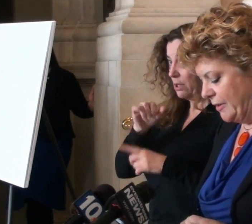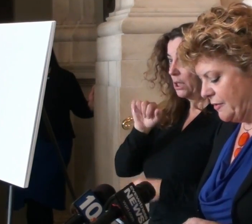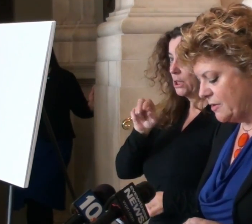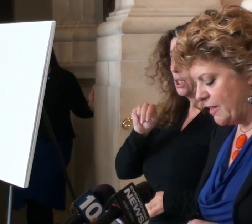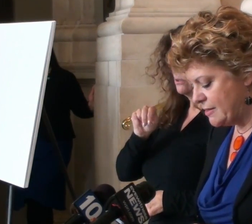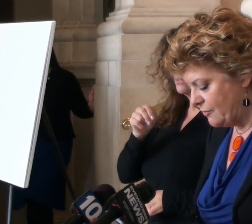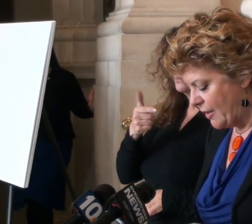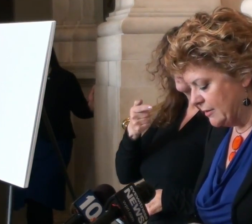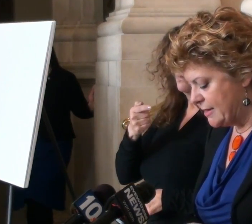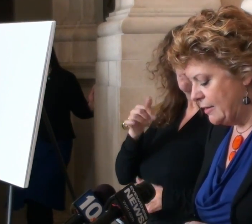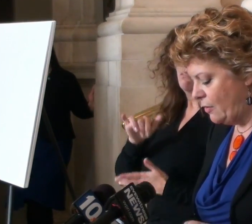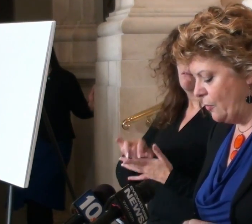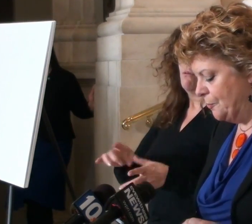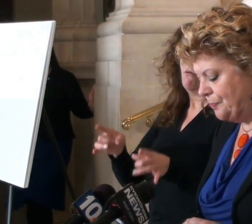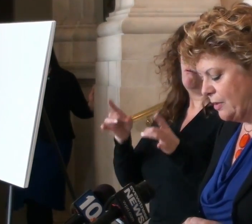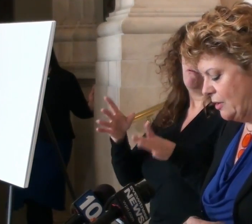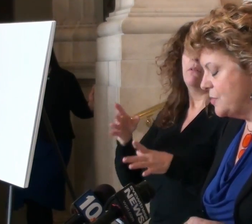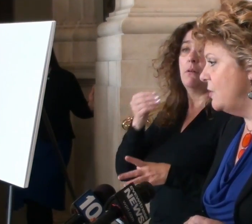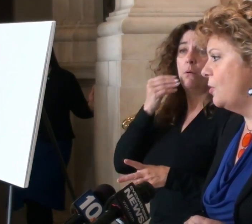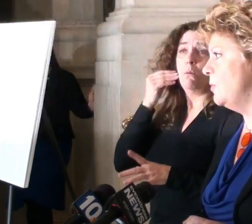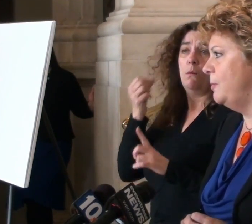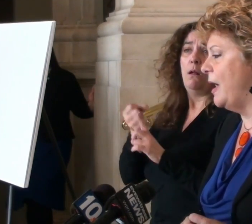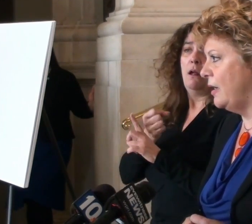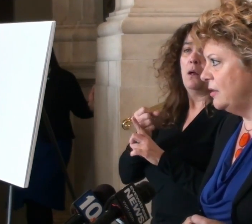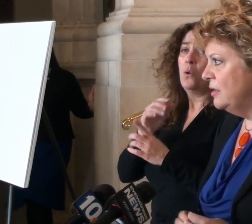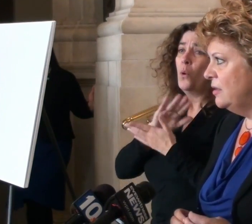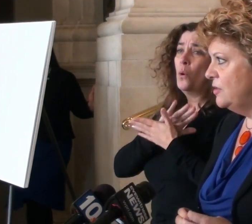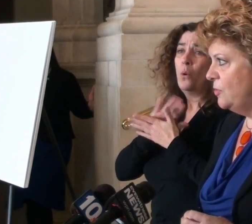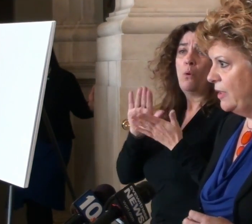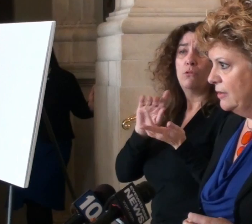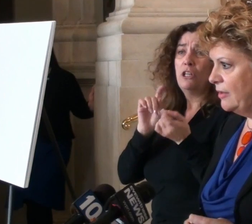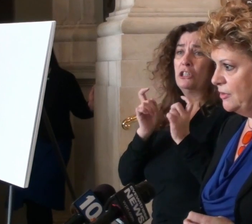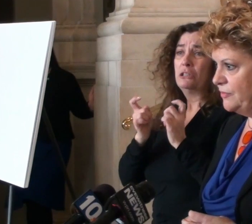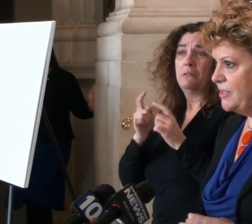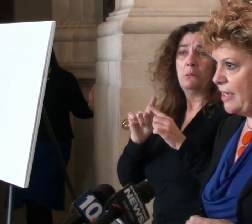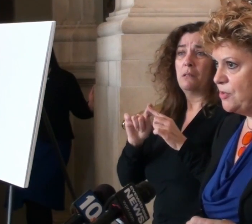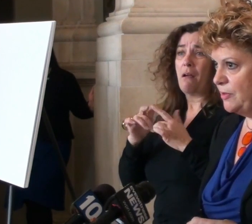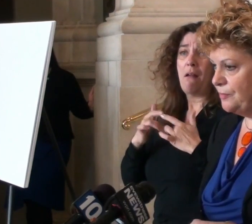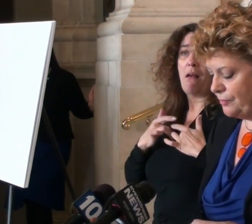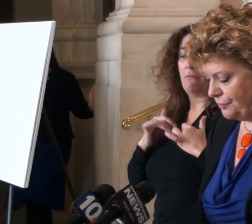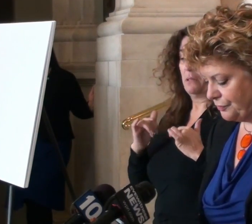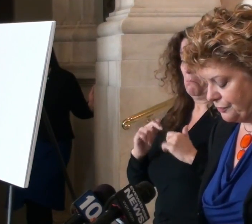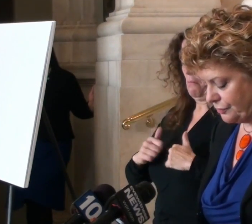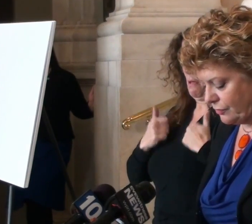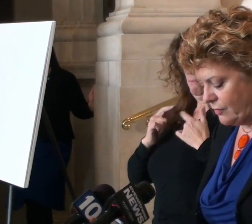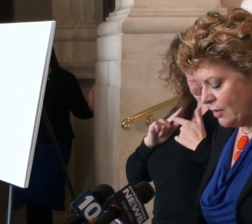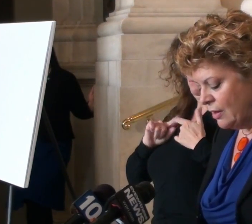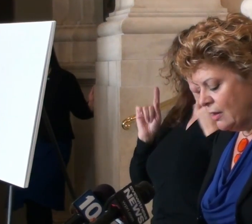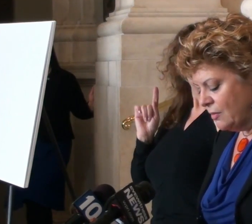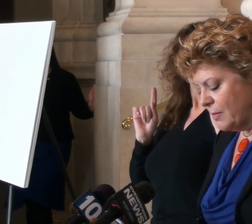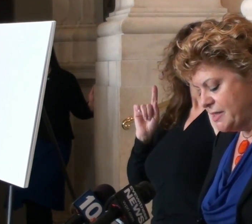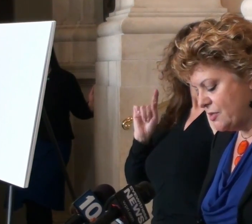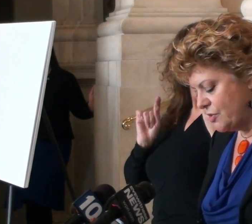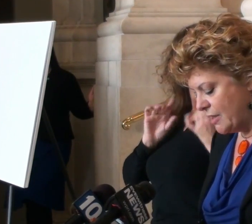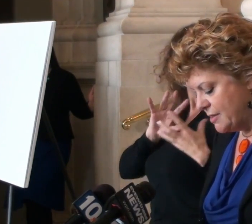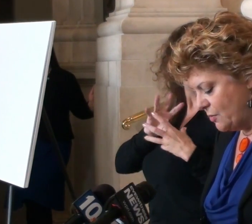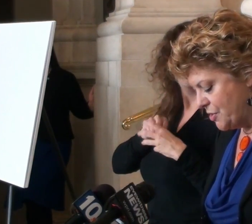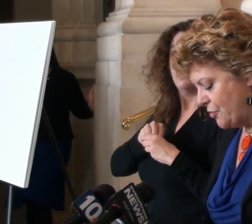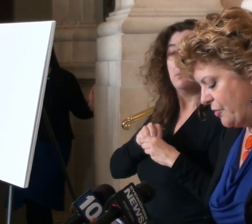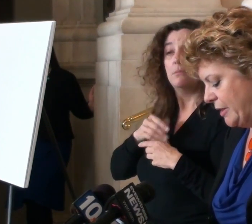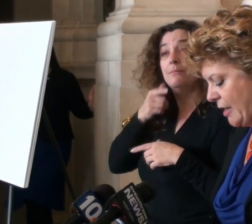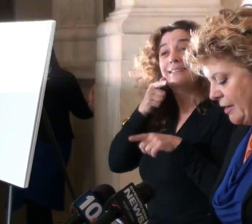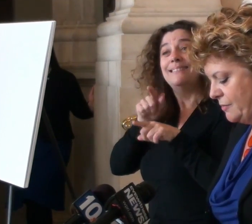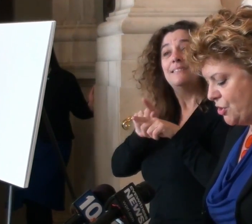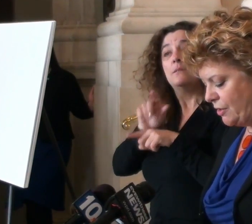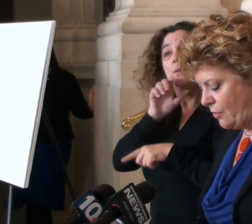hour of lethal domestic violence hit home, and there was no going back to any level of detachment. My sister Stacy